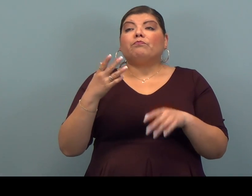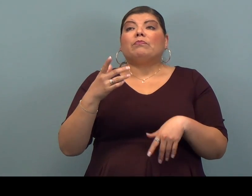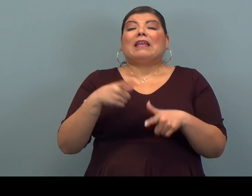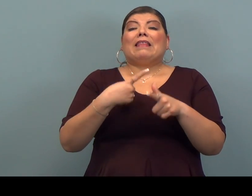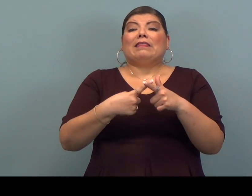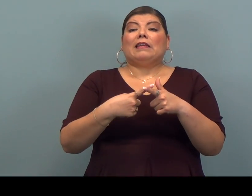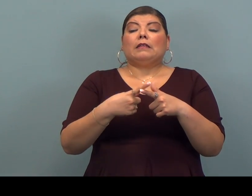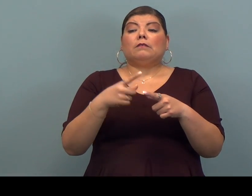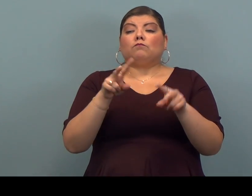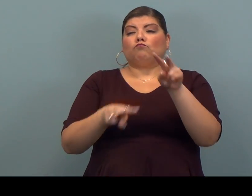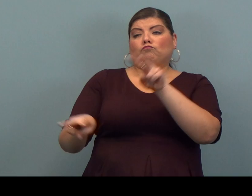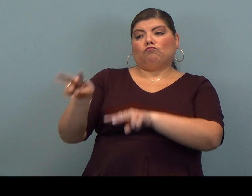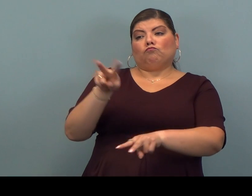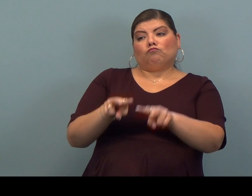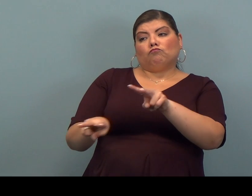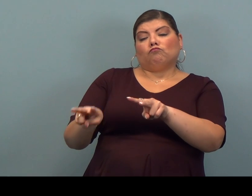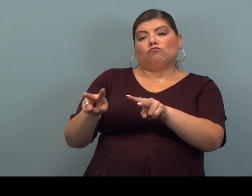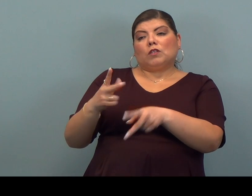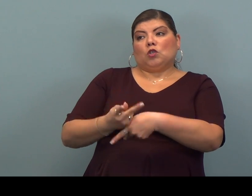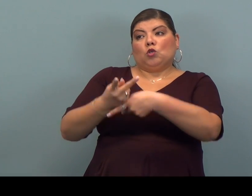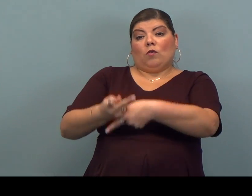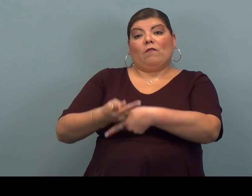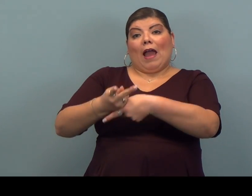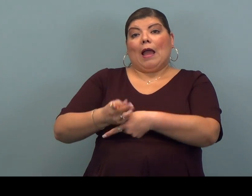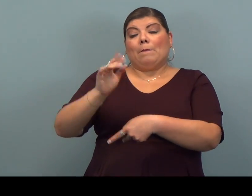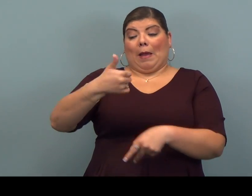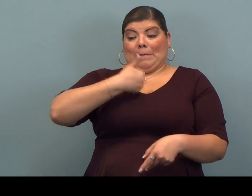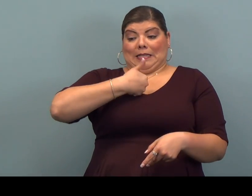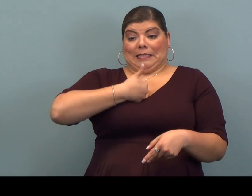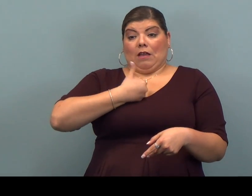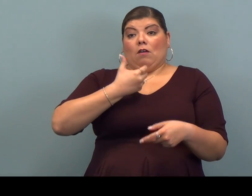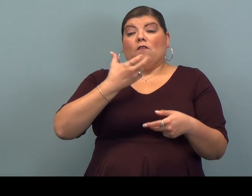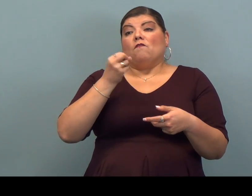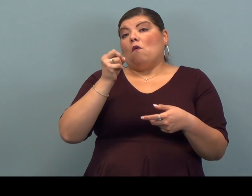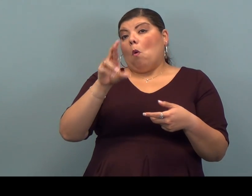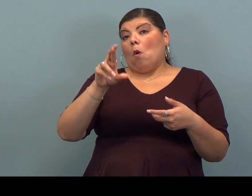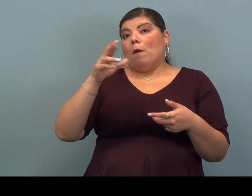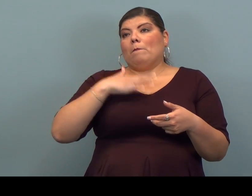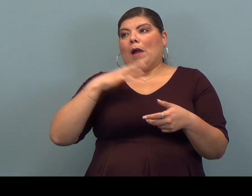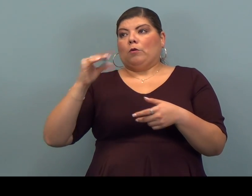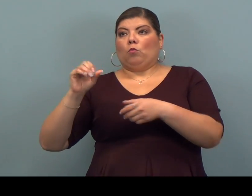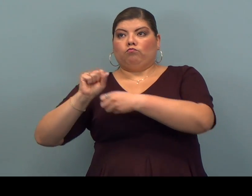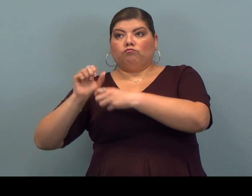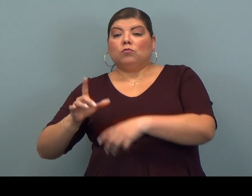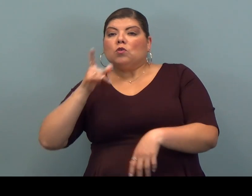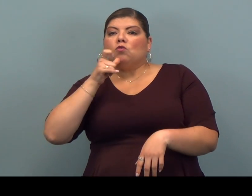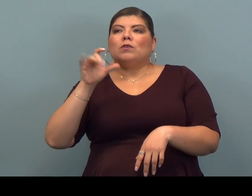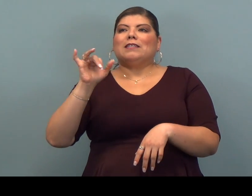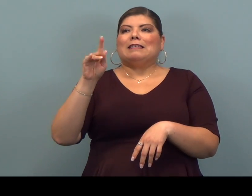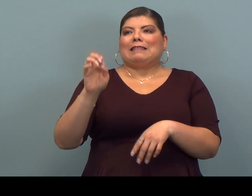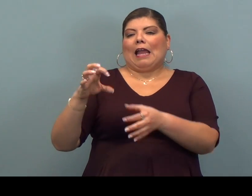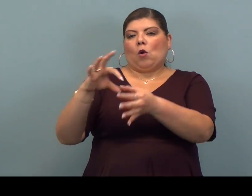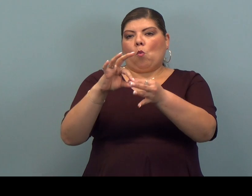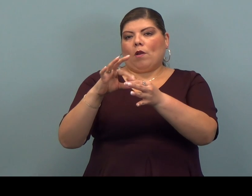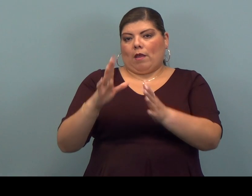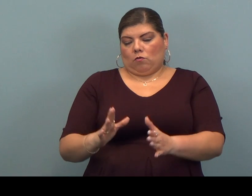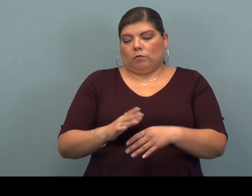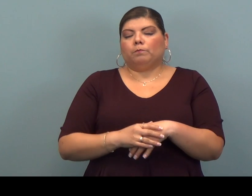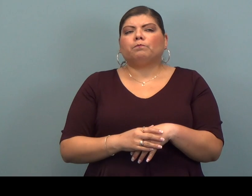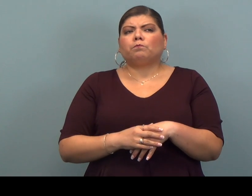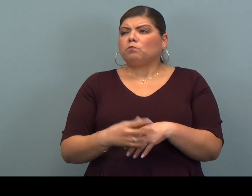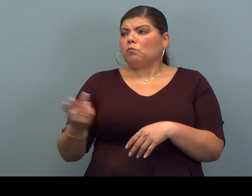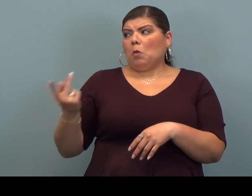overseen, supervised by myself or my colleague who is a site coordinator.